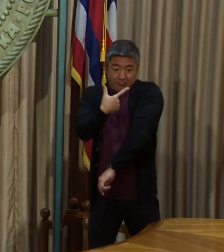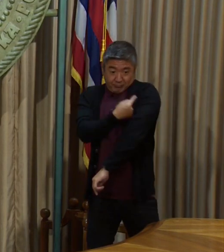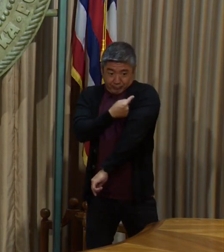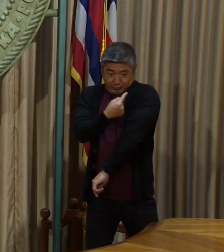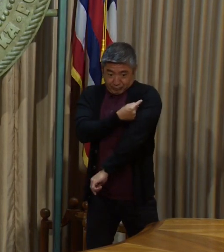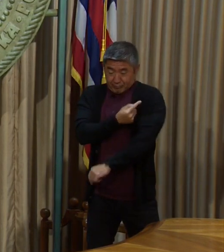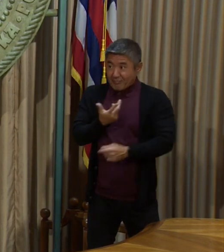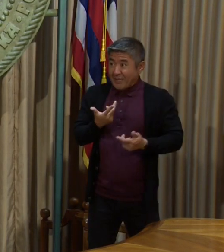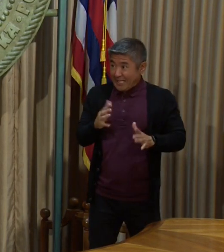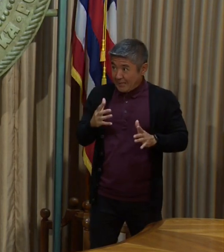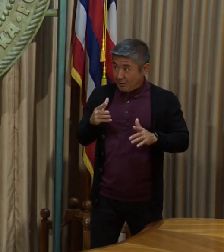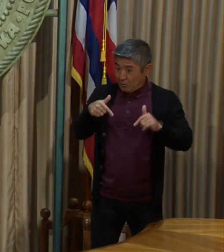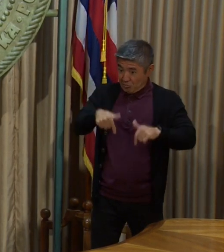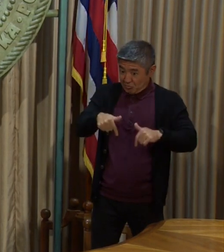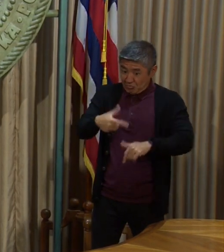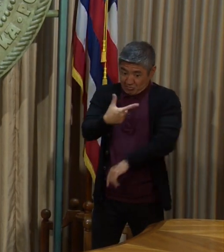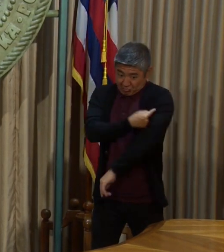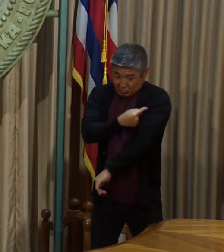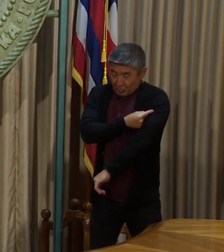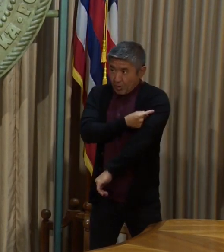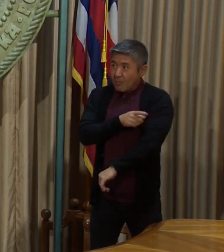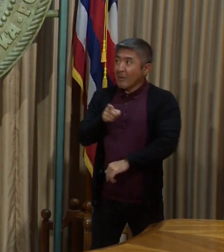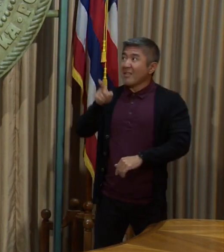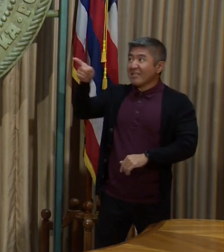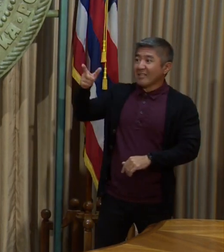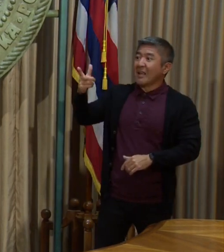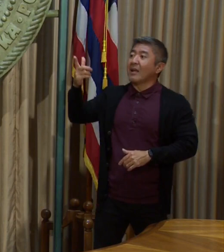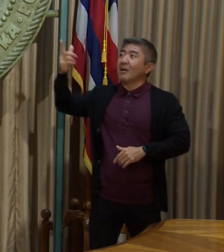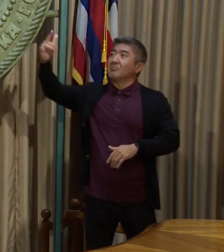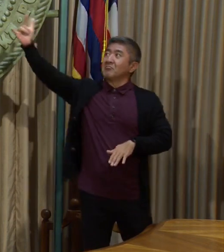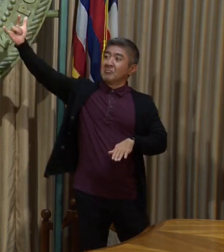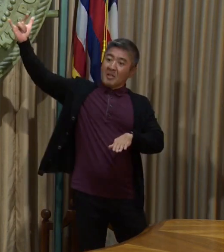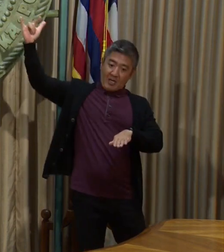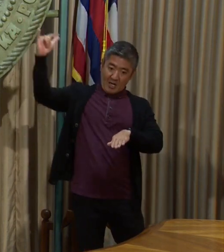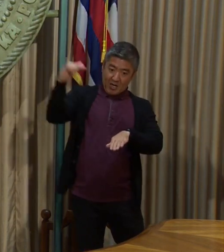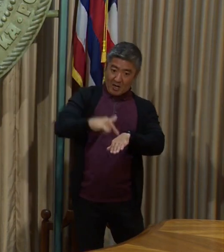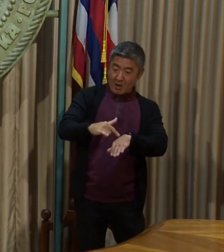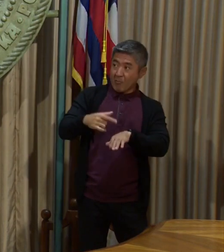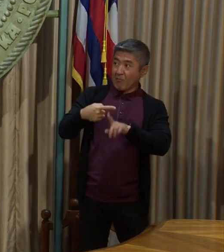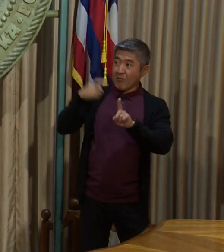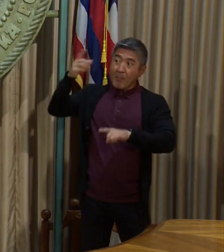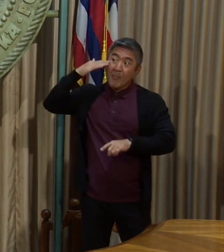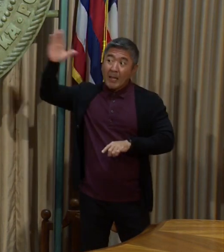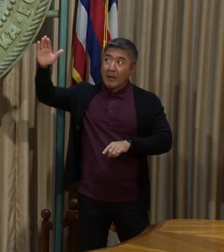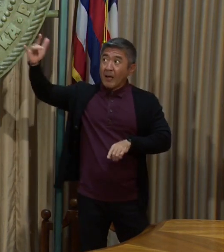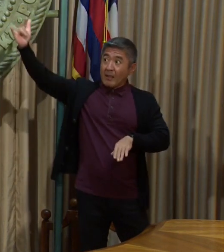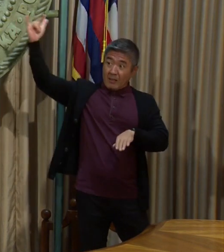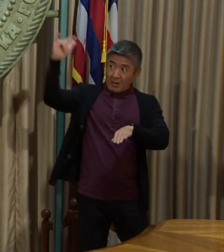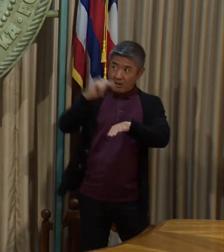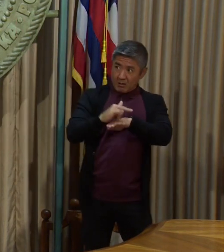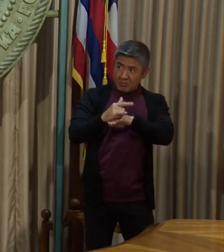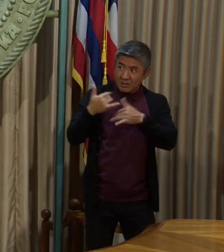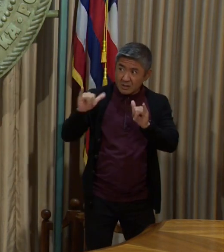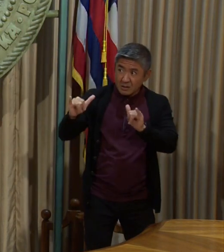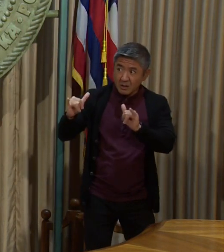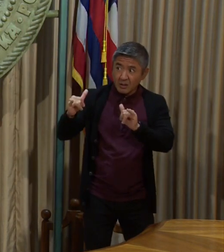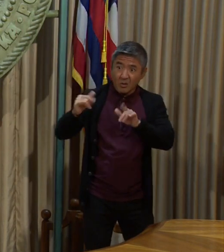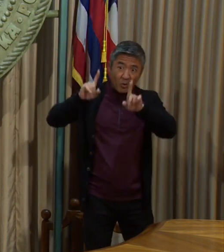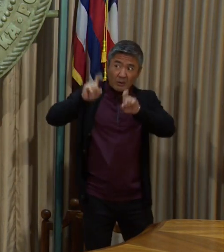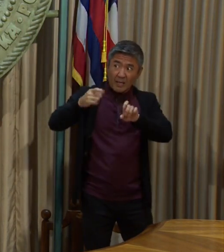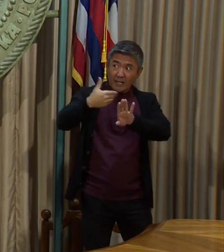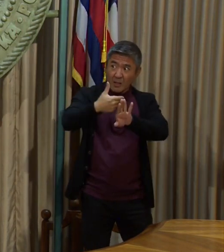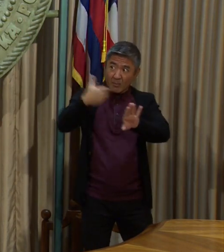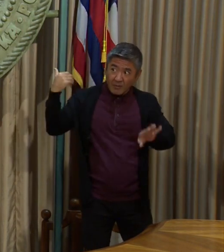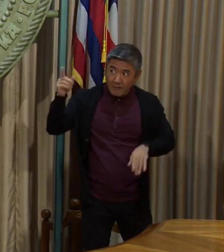coming back from the mainland, starting May 11th, they would still need to get tested. Right,